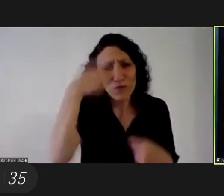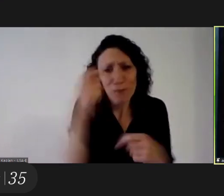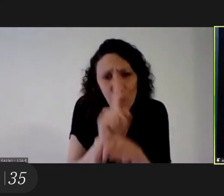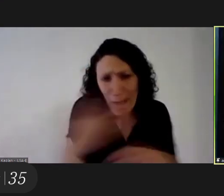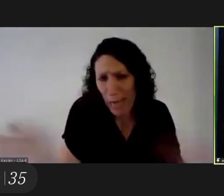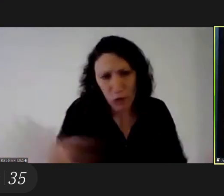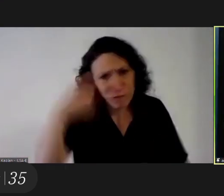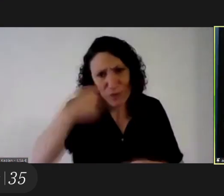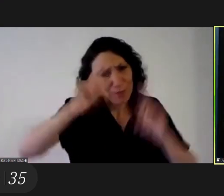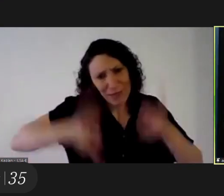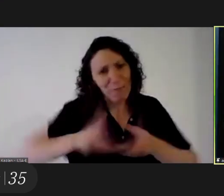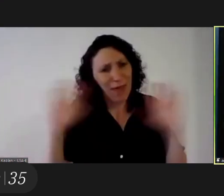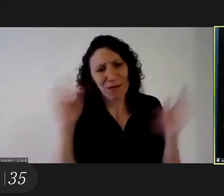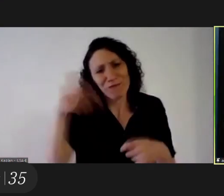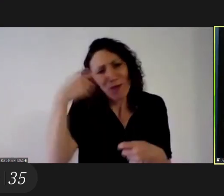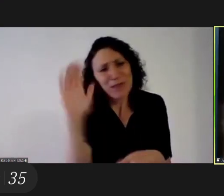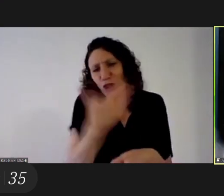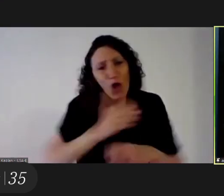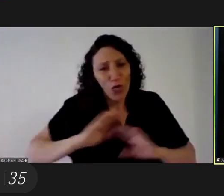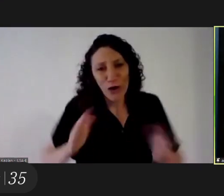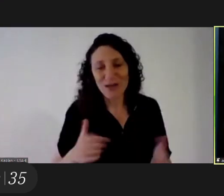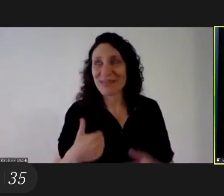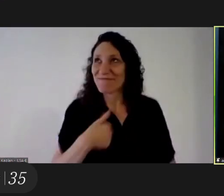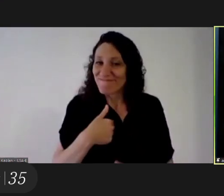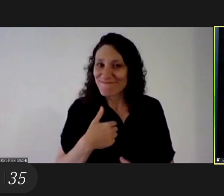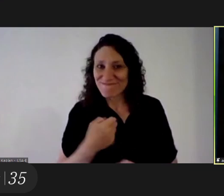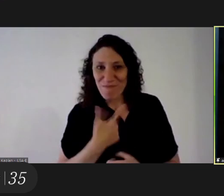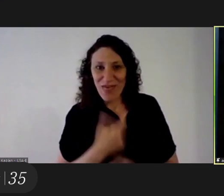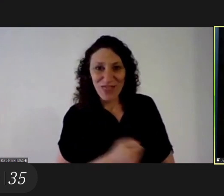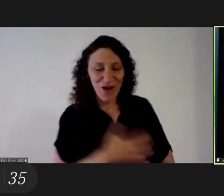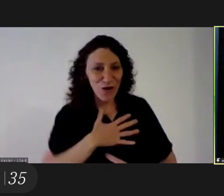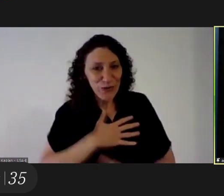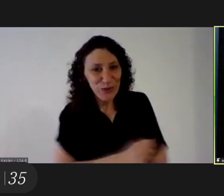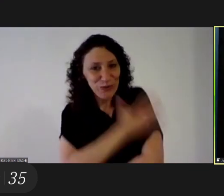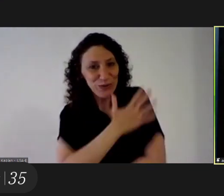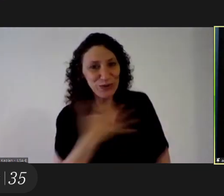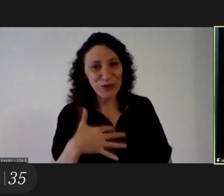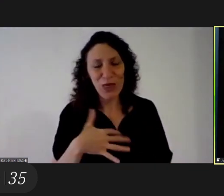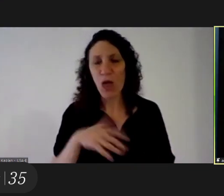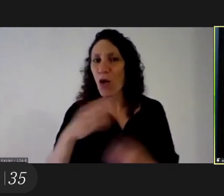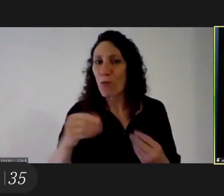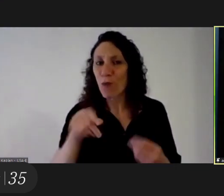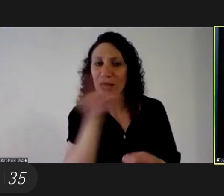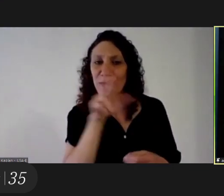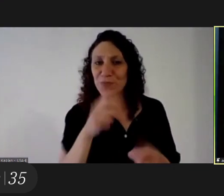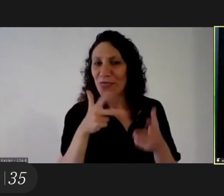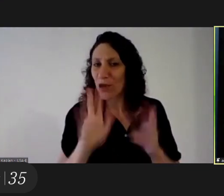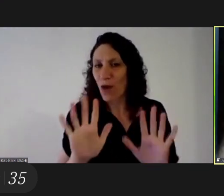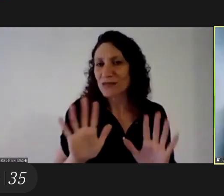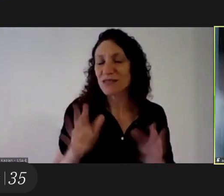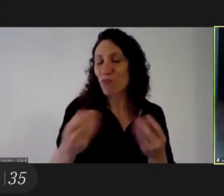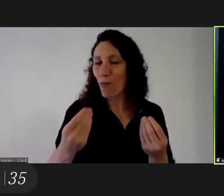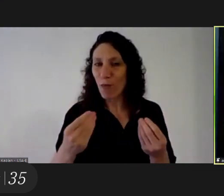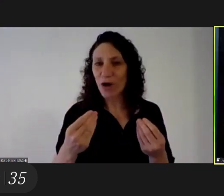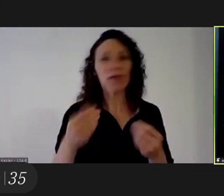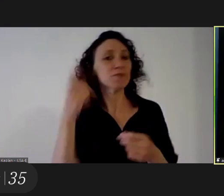and it was very moving to